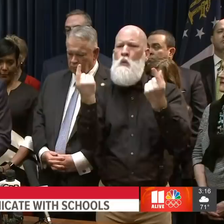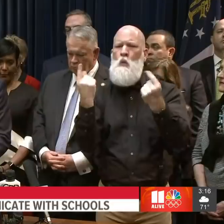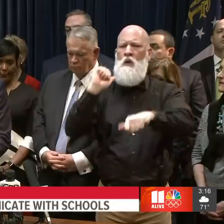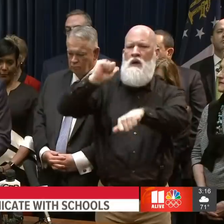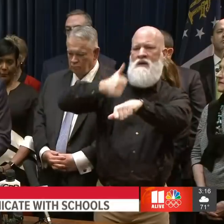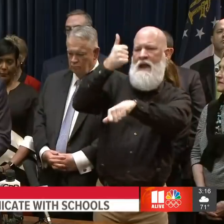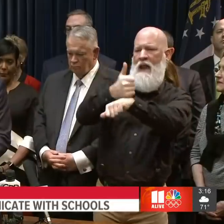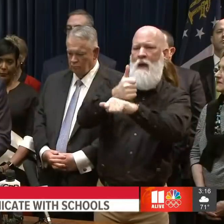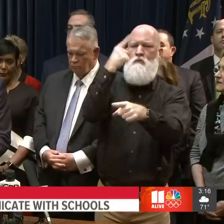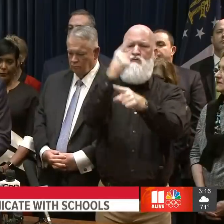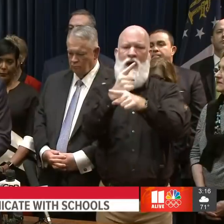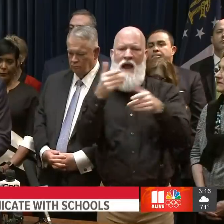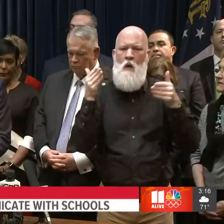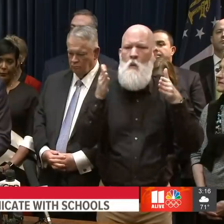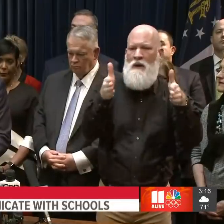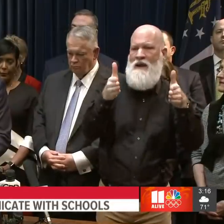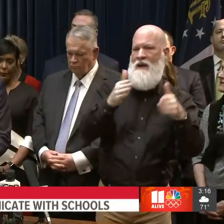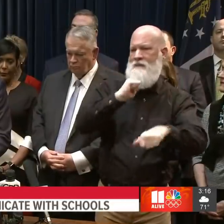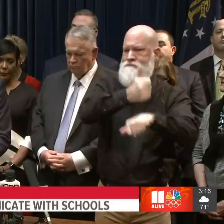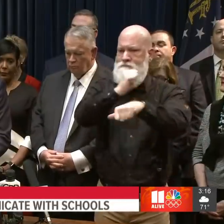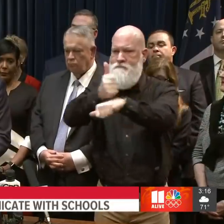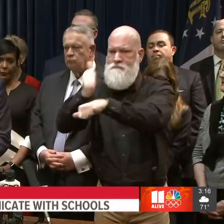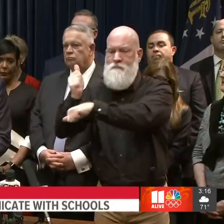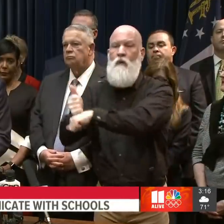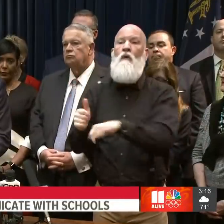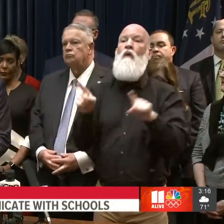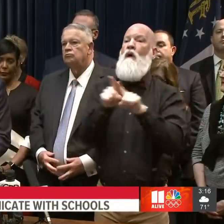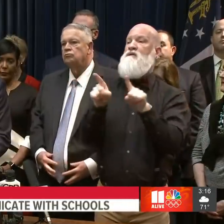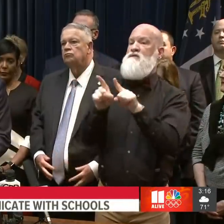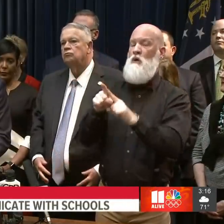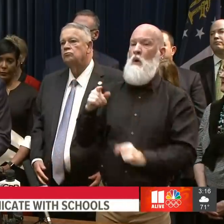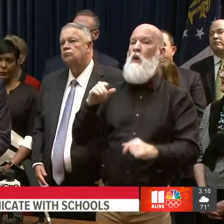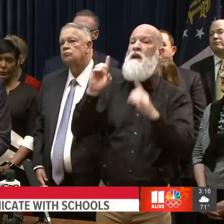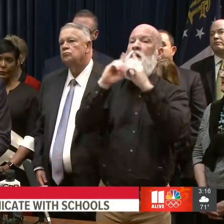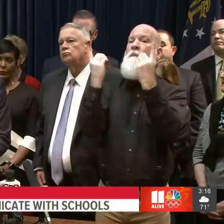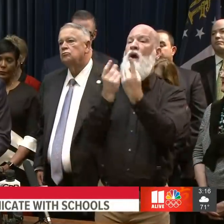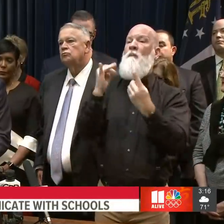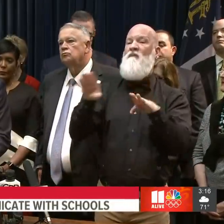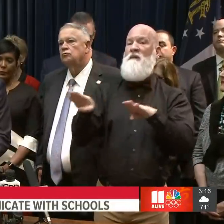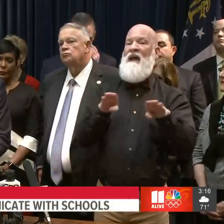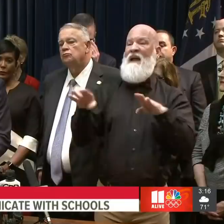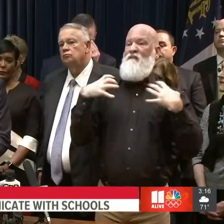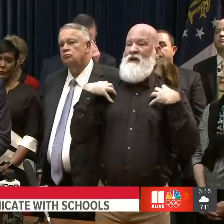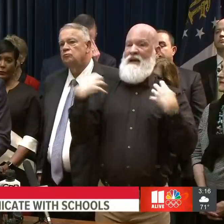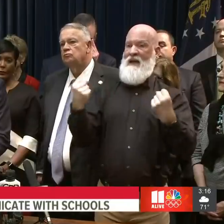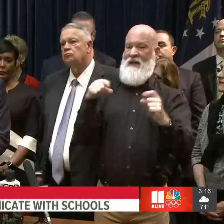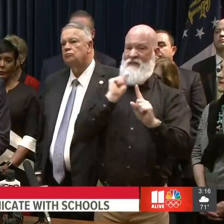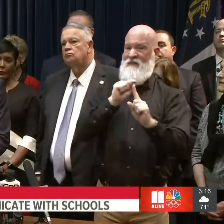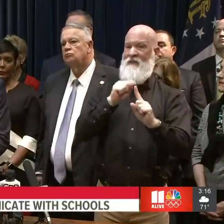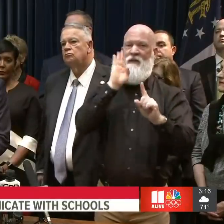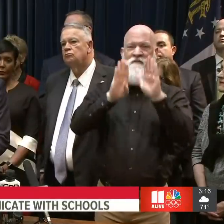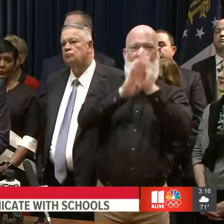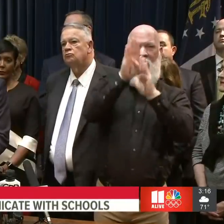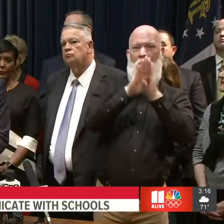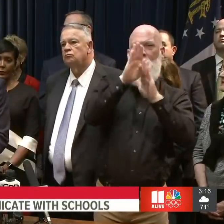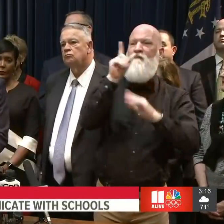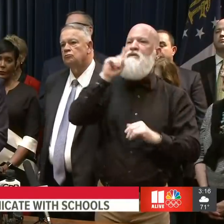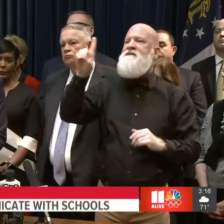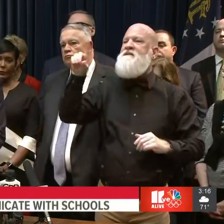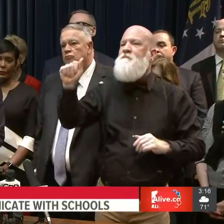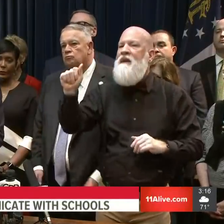Also, we'll issue directives to the departments of behavioral health and developmental disabilities, corrections,